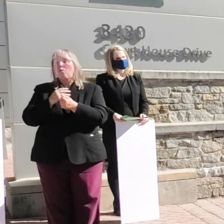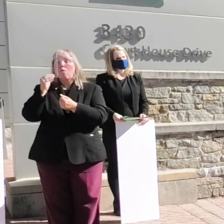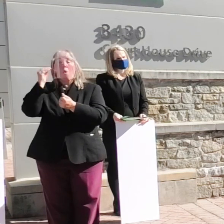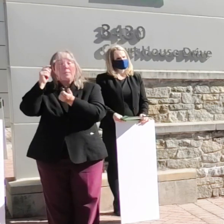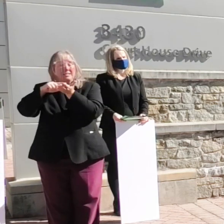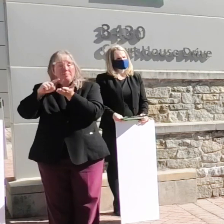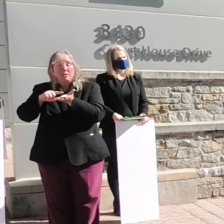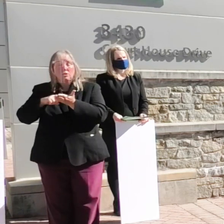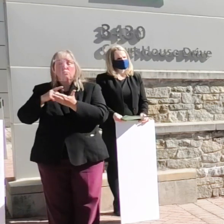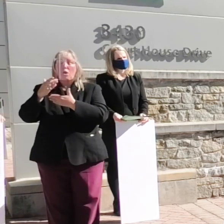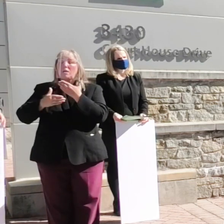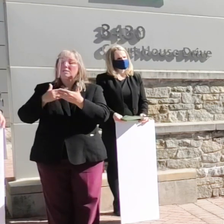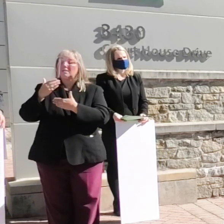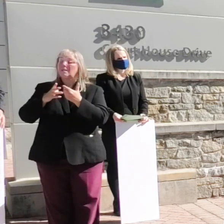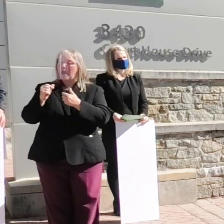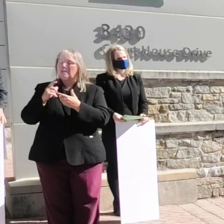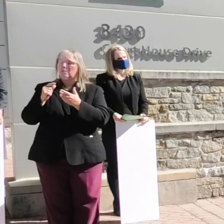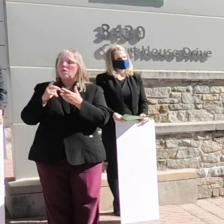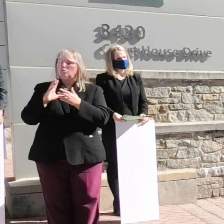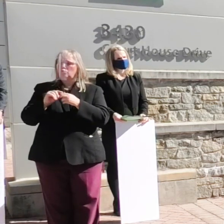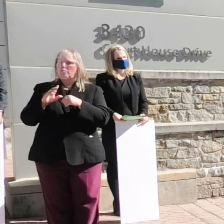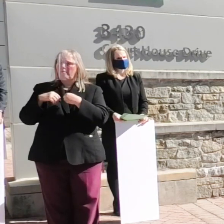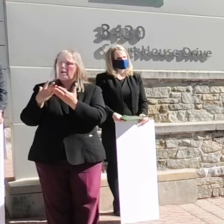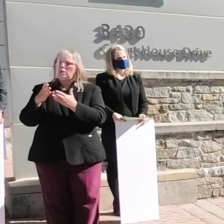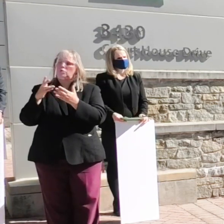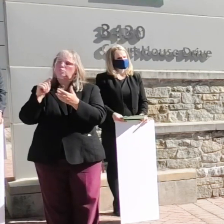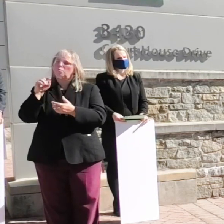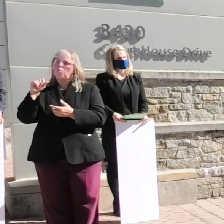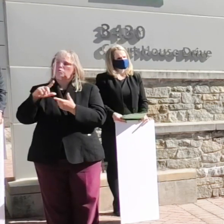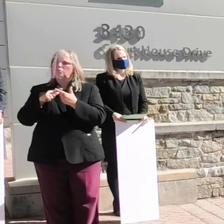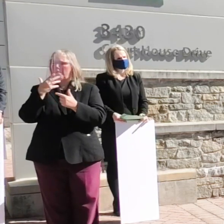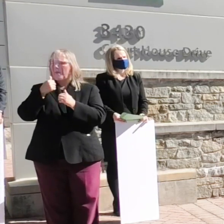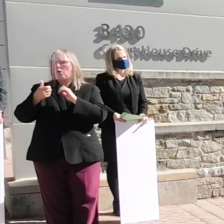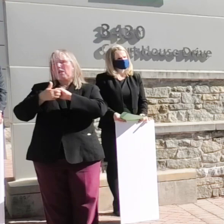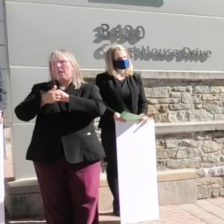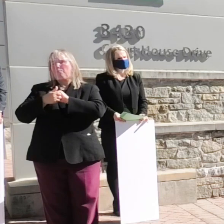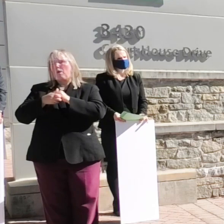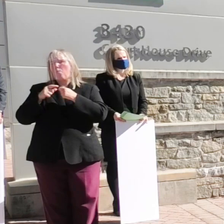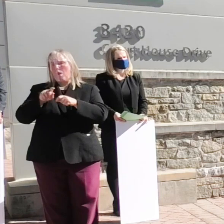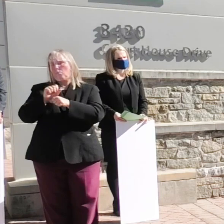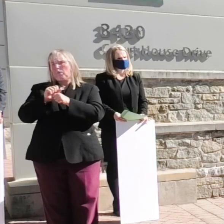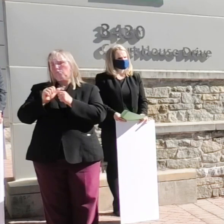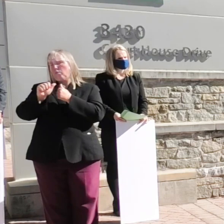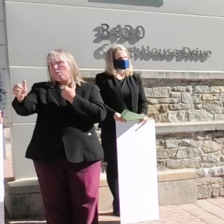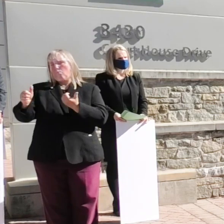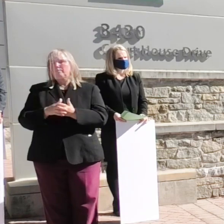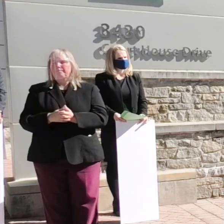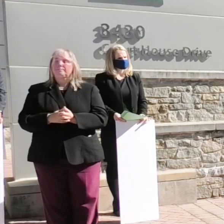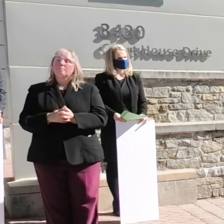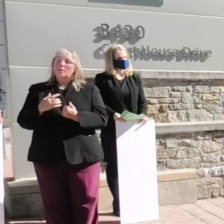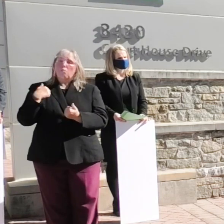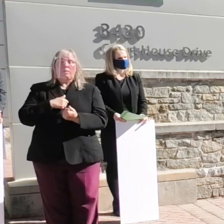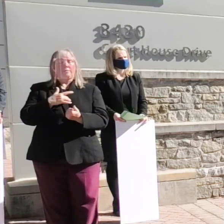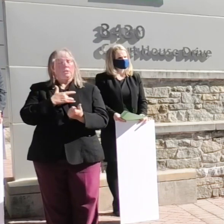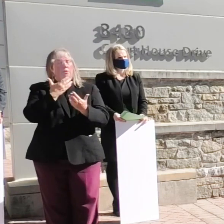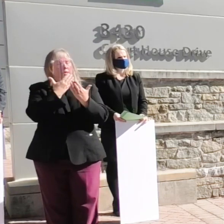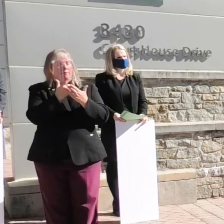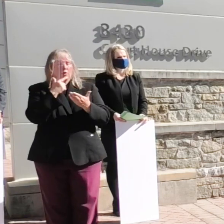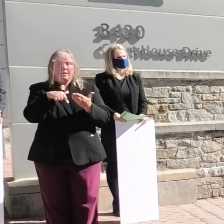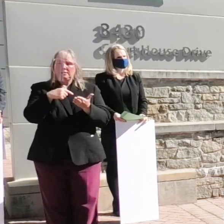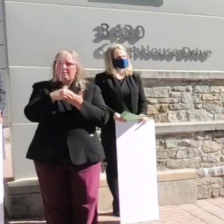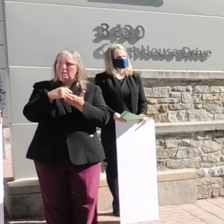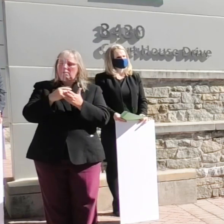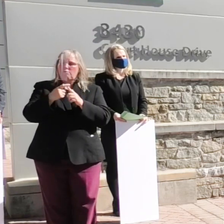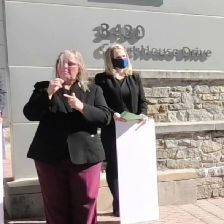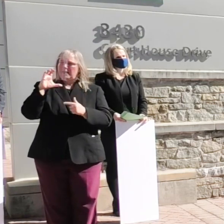process and to implement tools so that we can better collaborate while working remote we're so thankful for this funding from